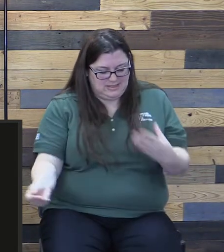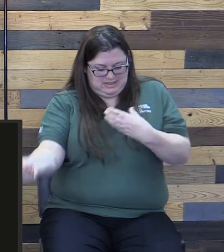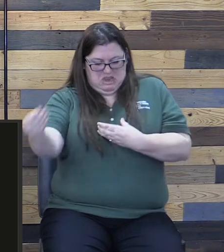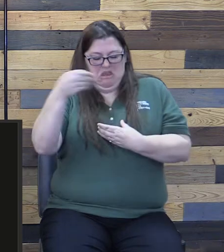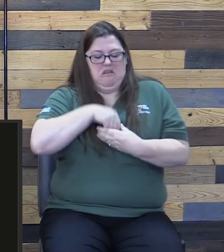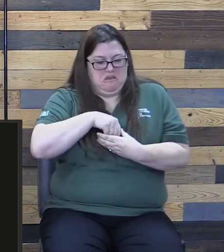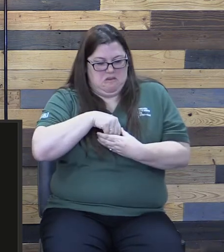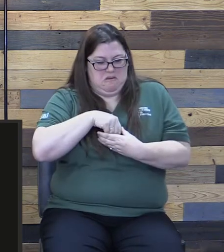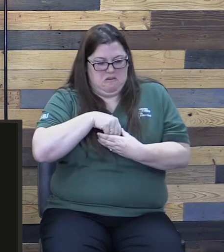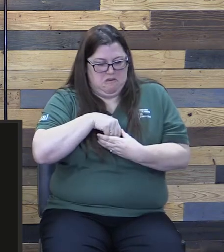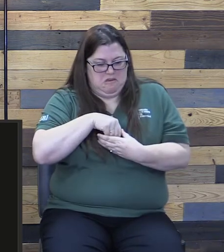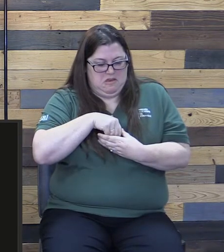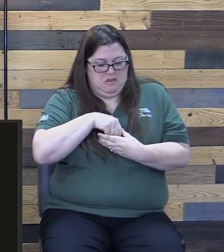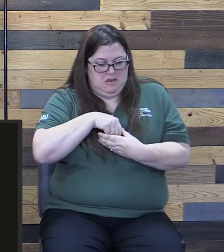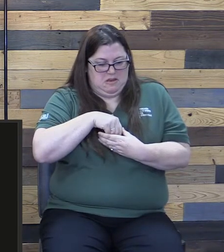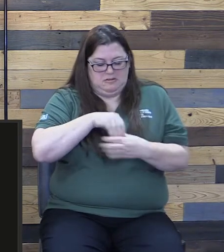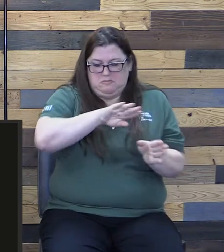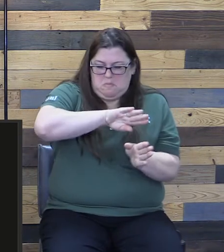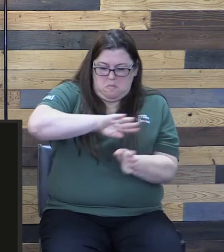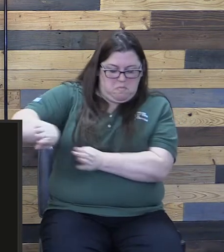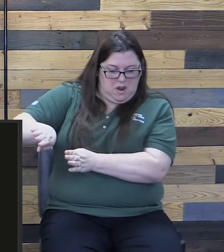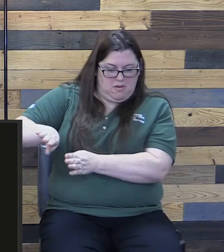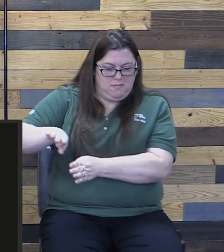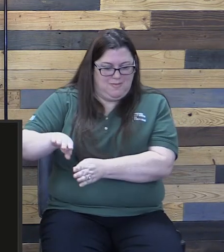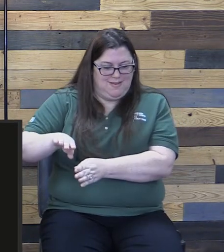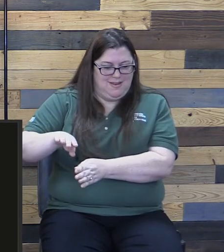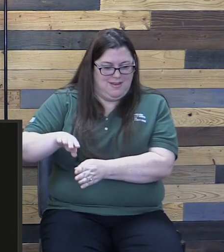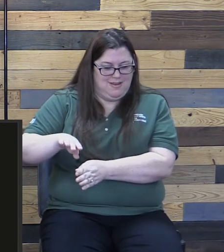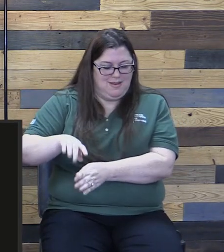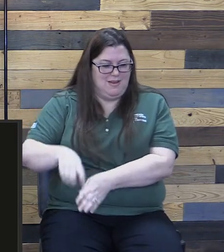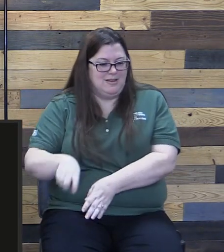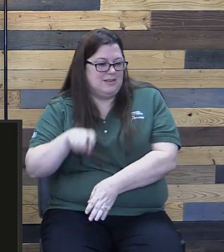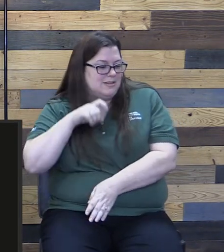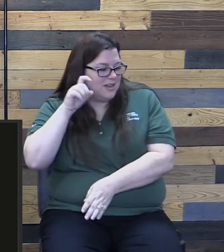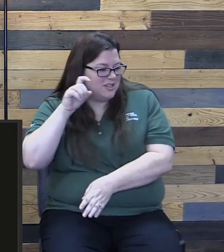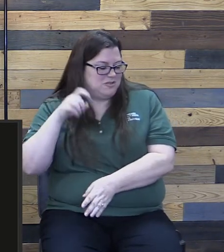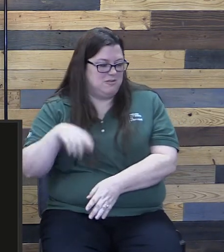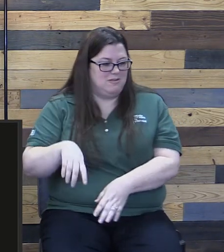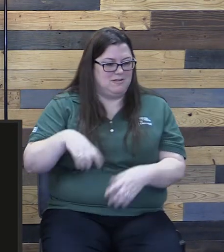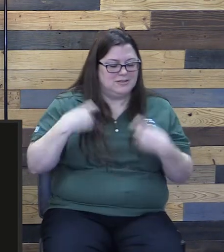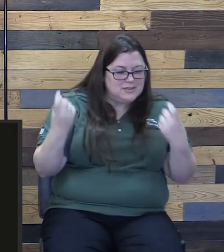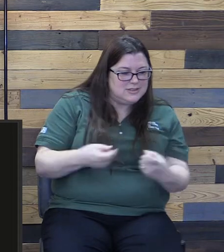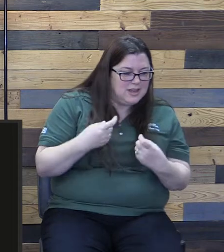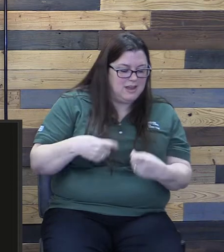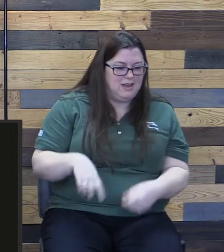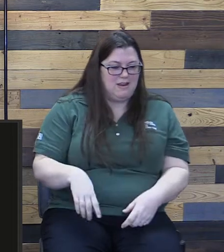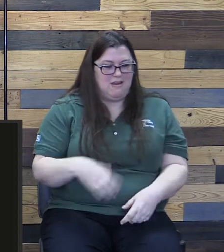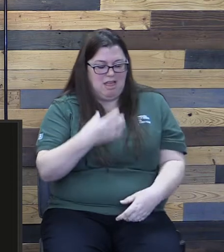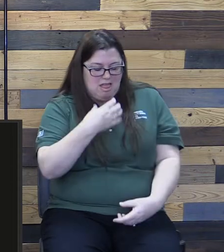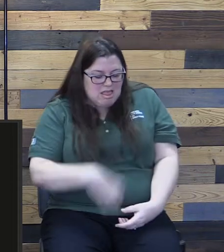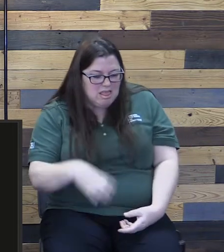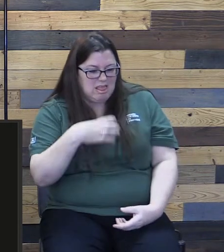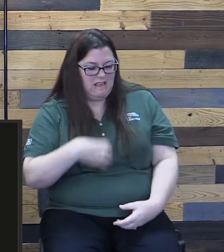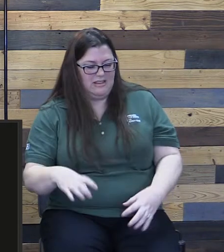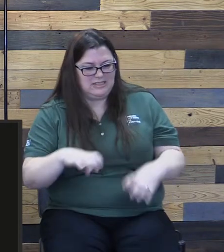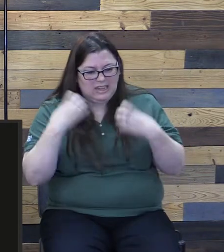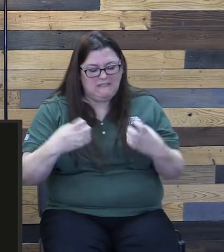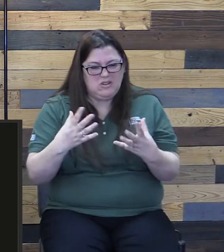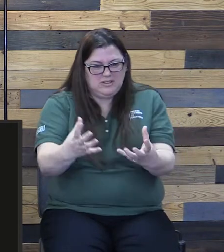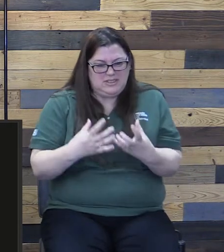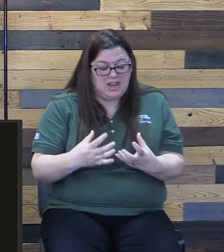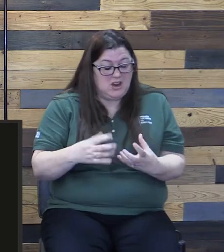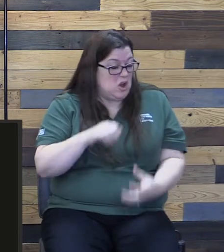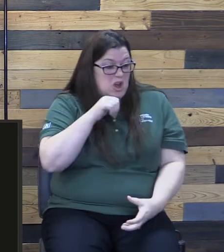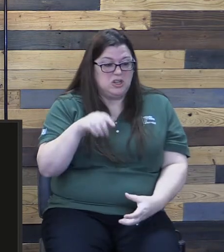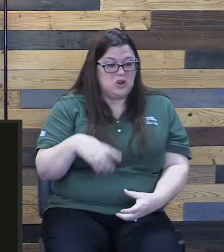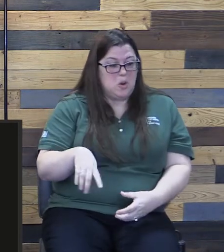Have nothing to do with sexual immorality, impurity, lust, evil desires. Don't be greedy, for a